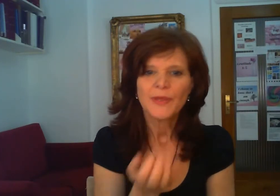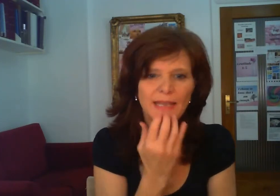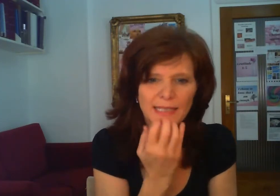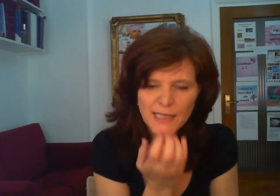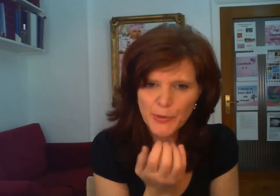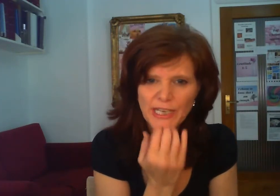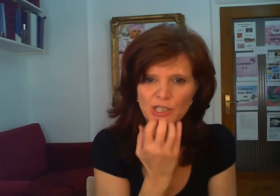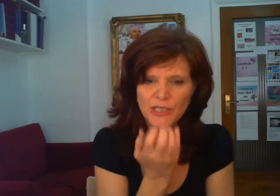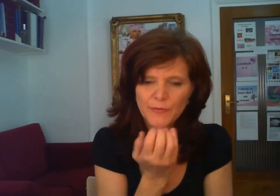inspiration